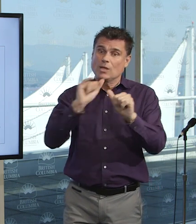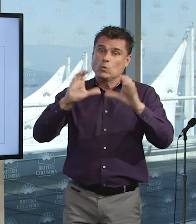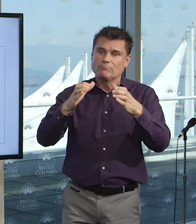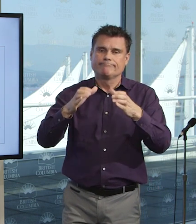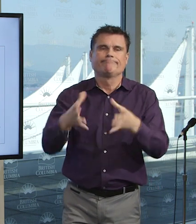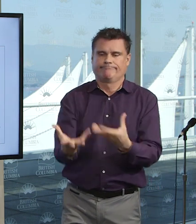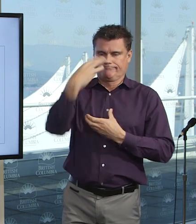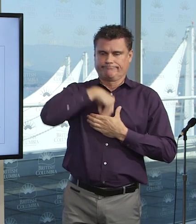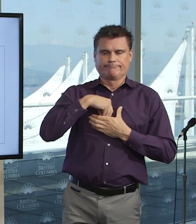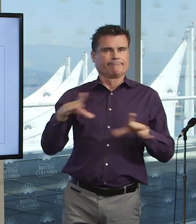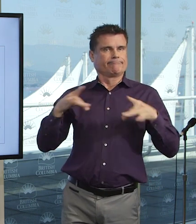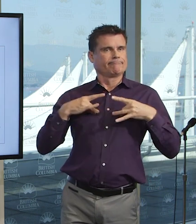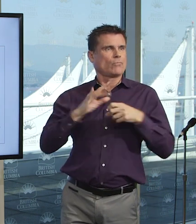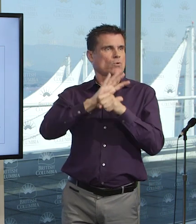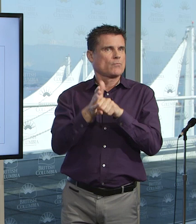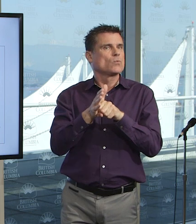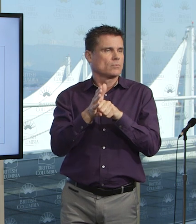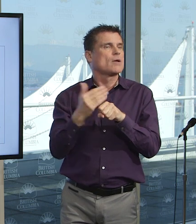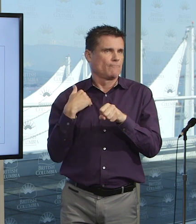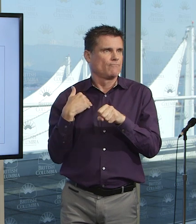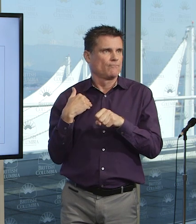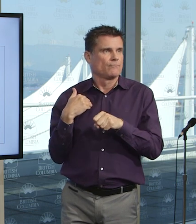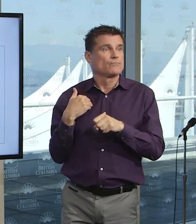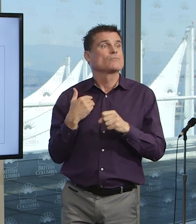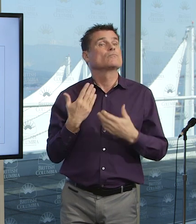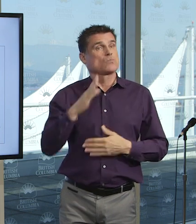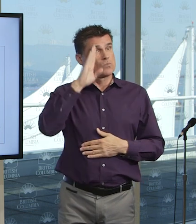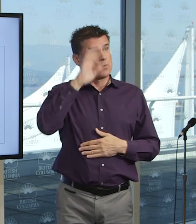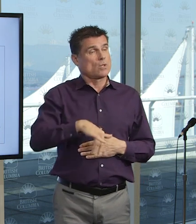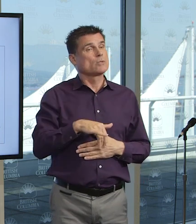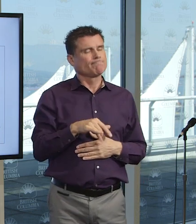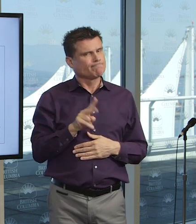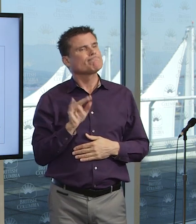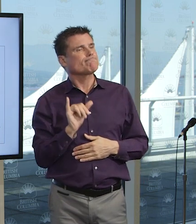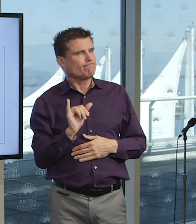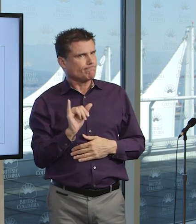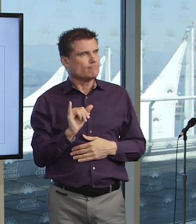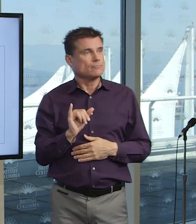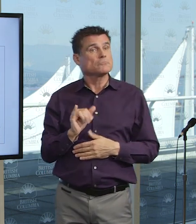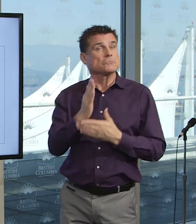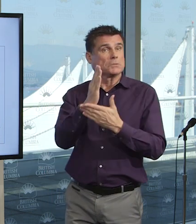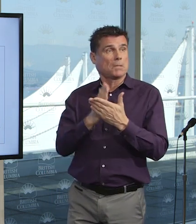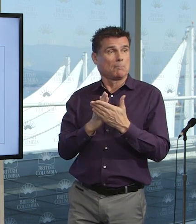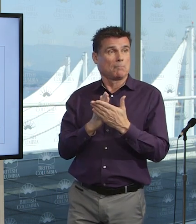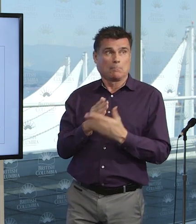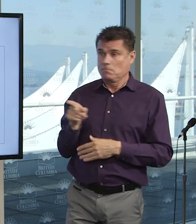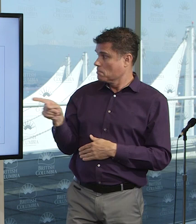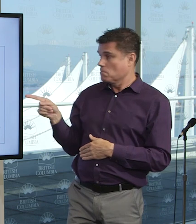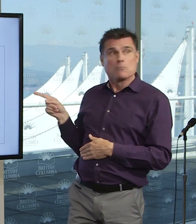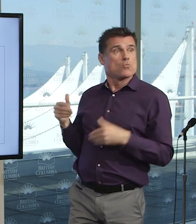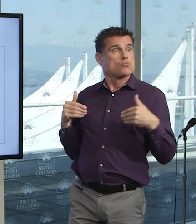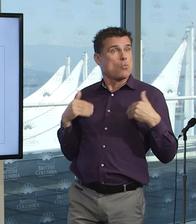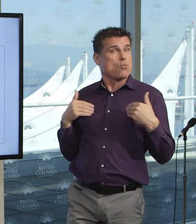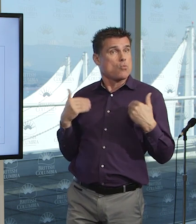that happened a few weeks ago here in BC. So those tend to be younger, healthier people. But we also have a skew to the